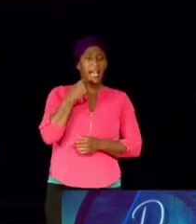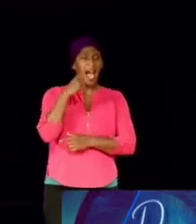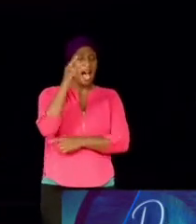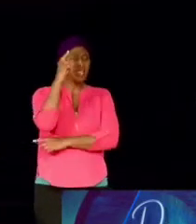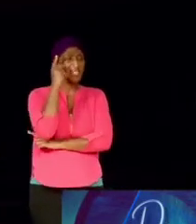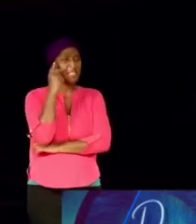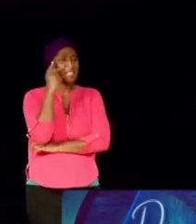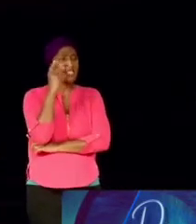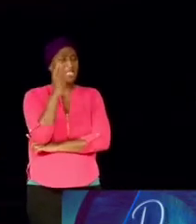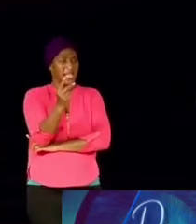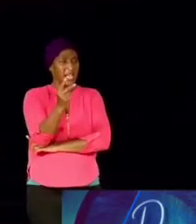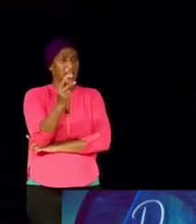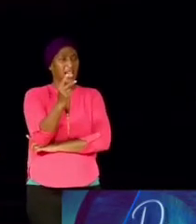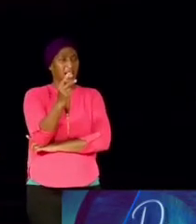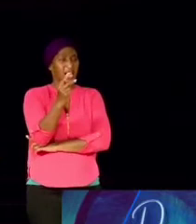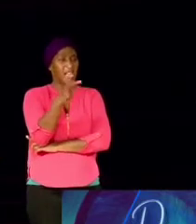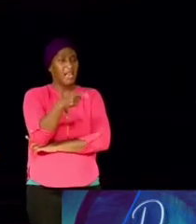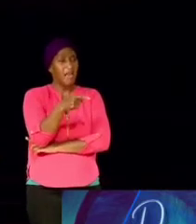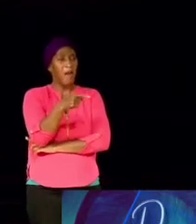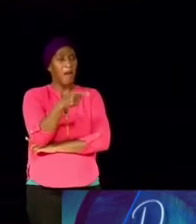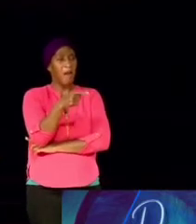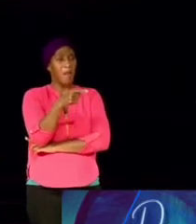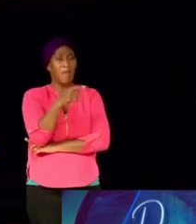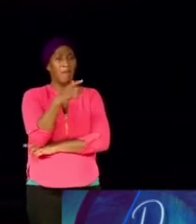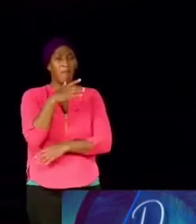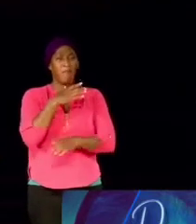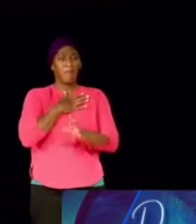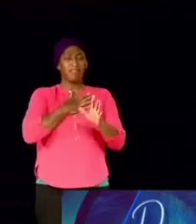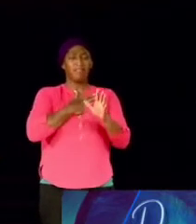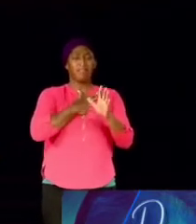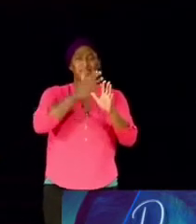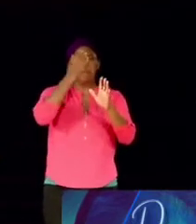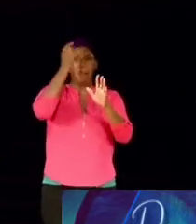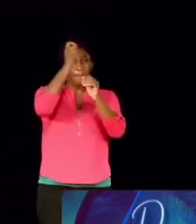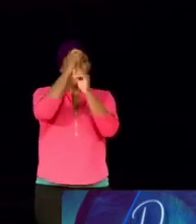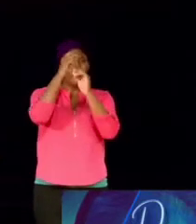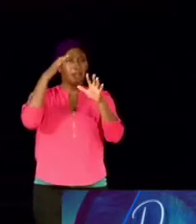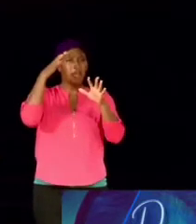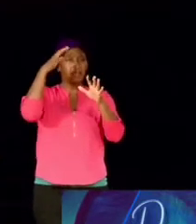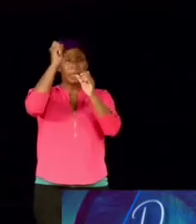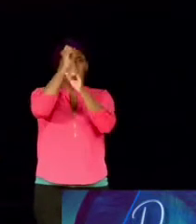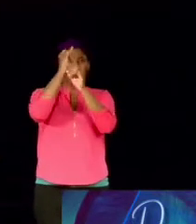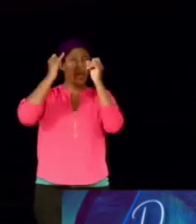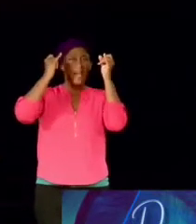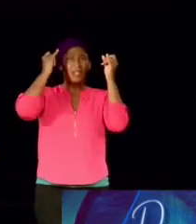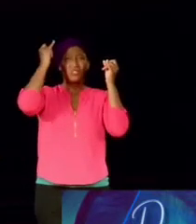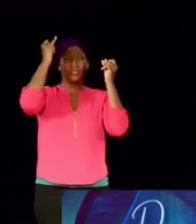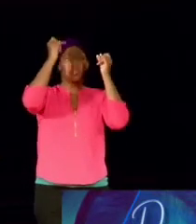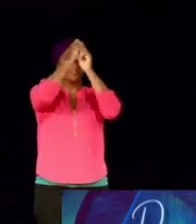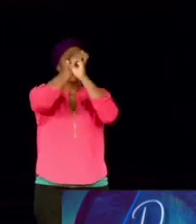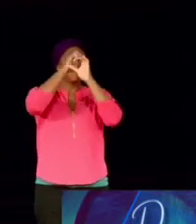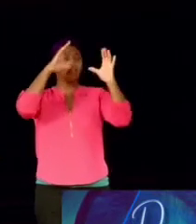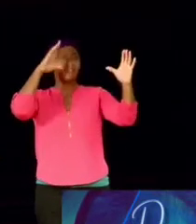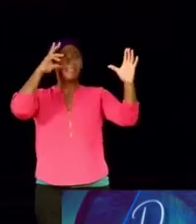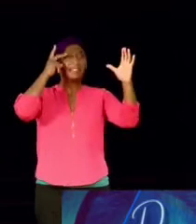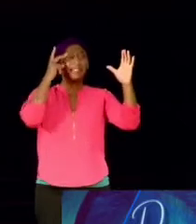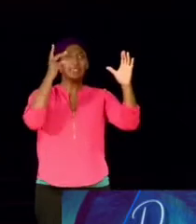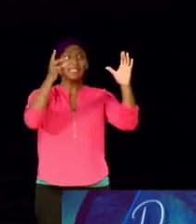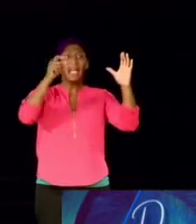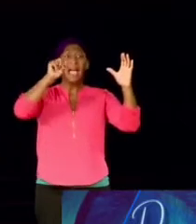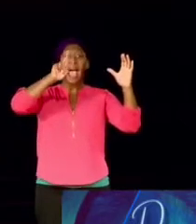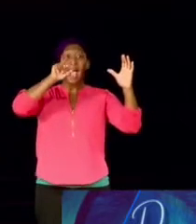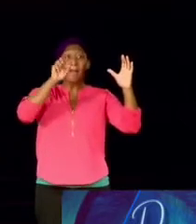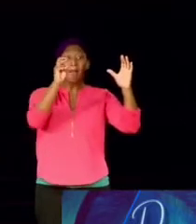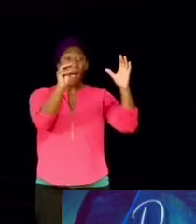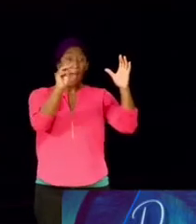in my sanctified imagination that if God is going